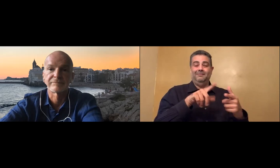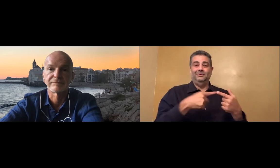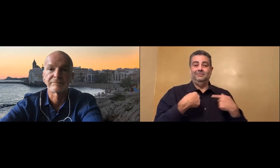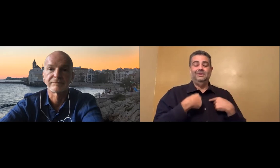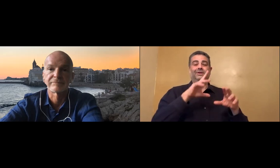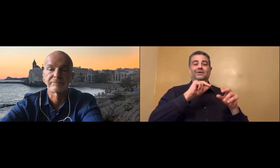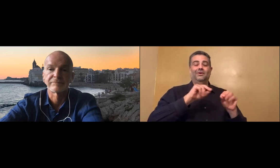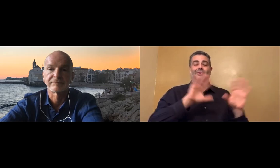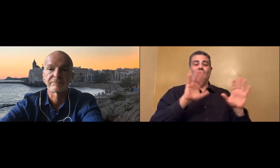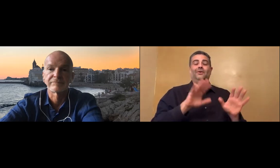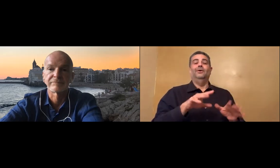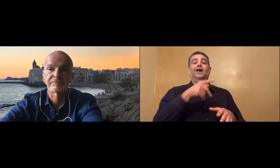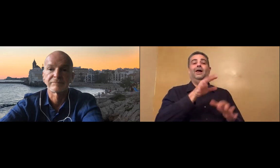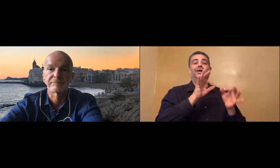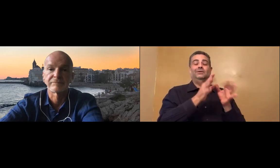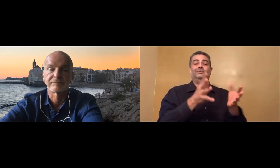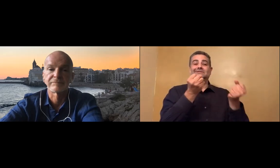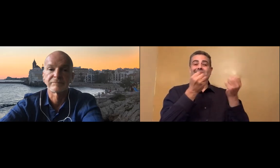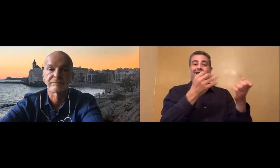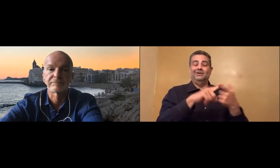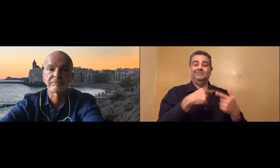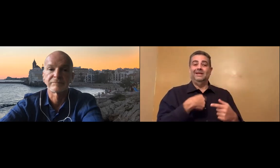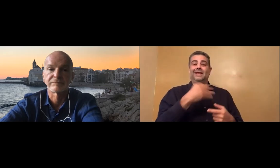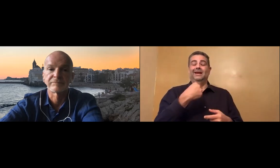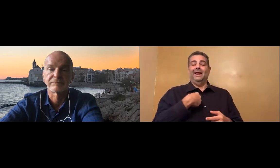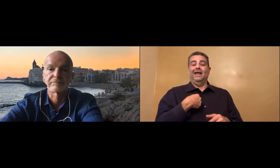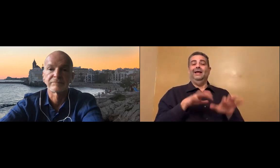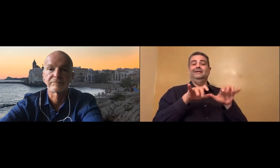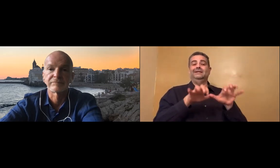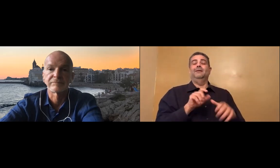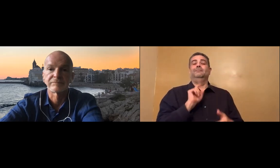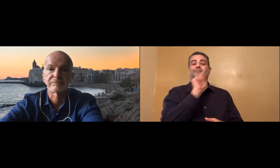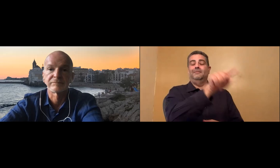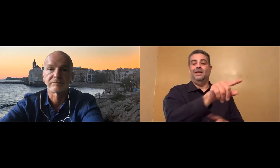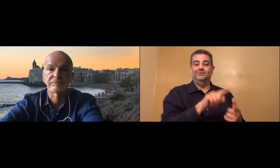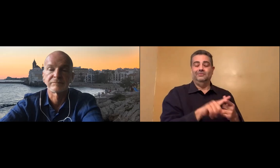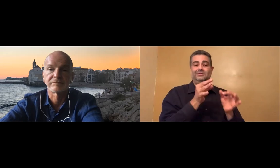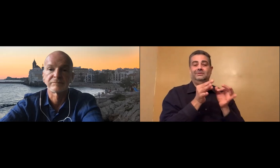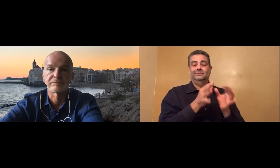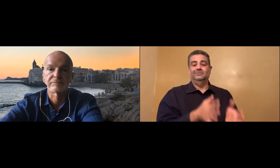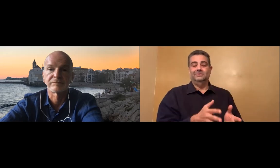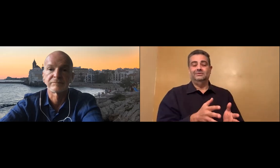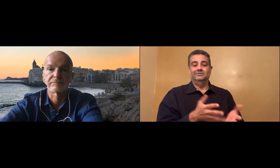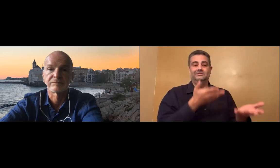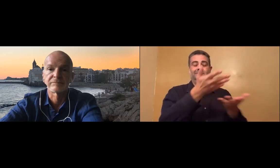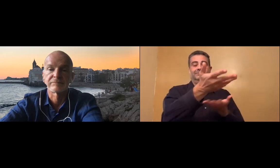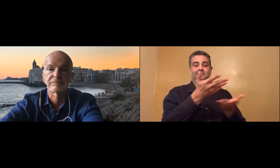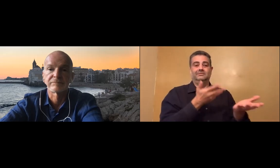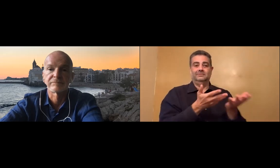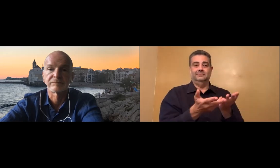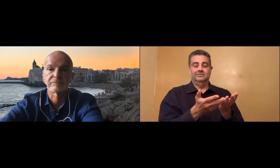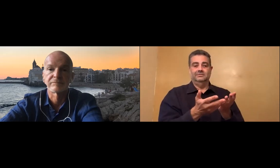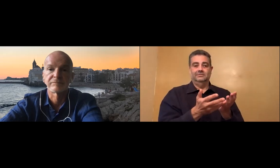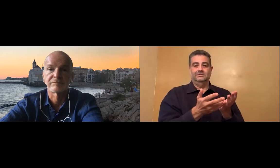Where instead of the interpreter typing to me, the interpreter signs to me and I type back